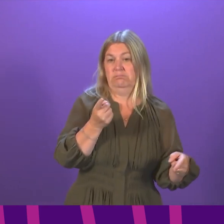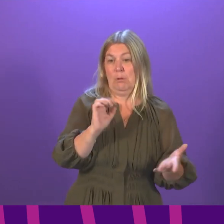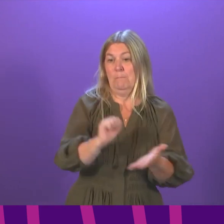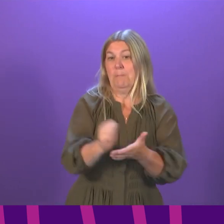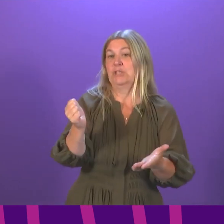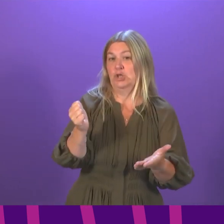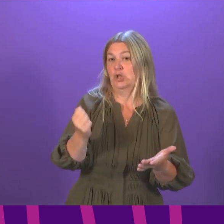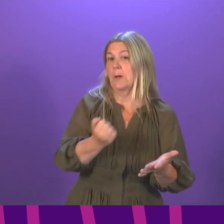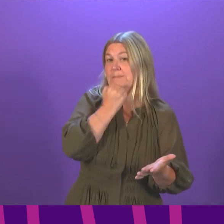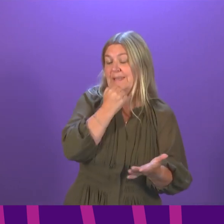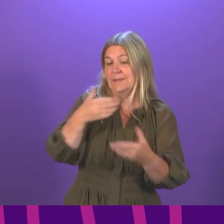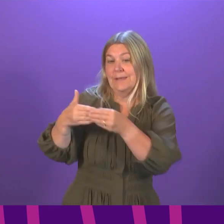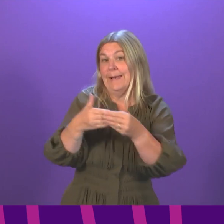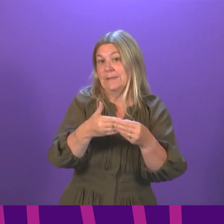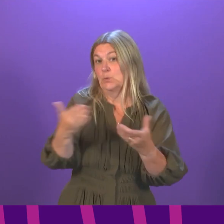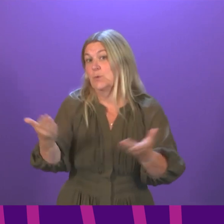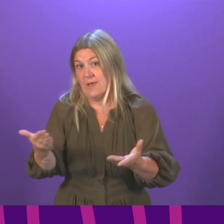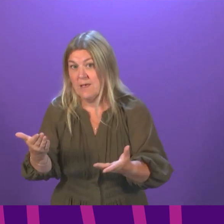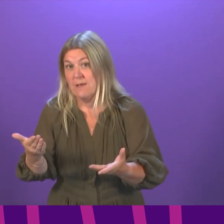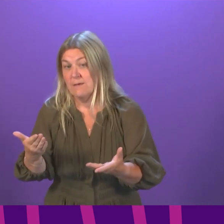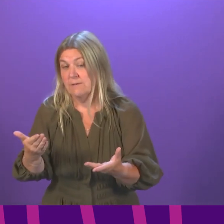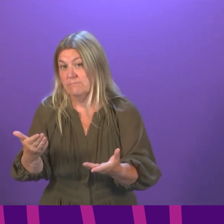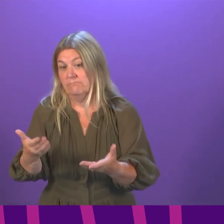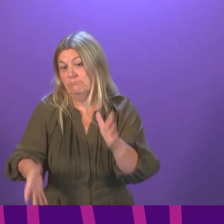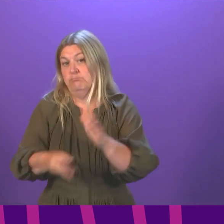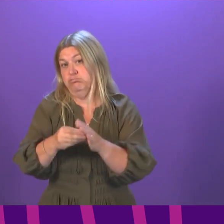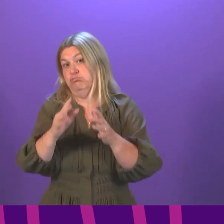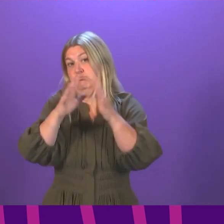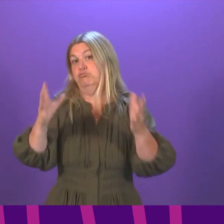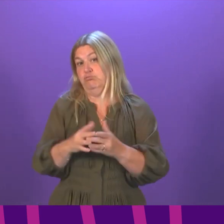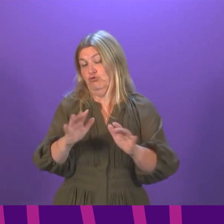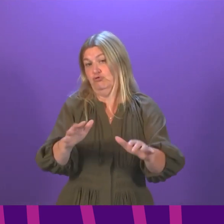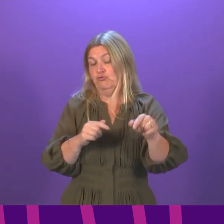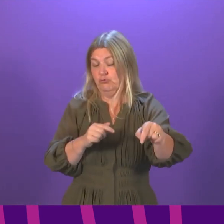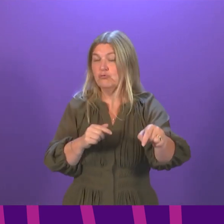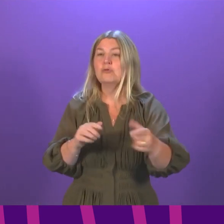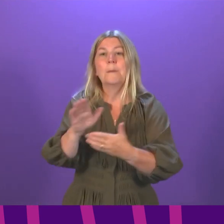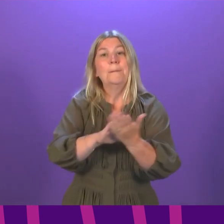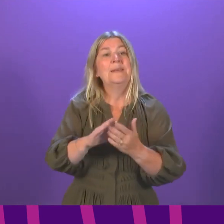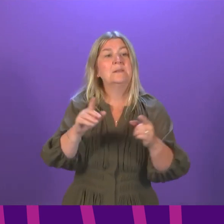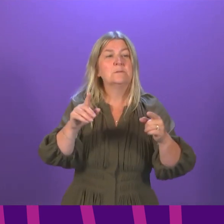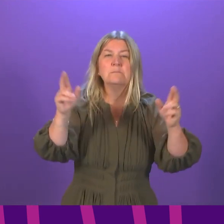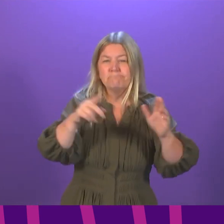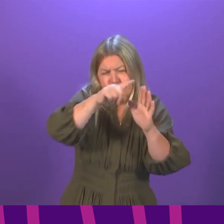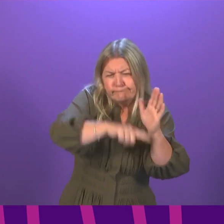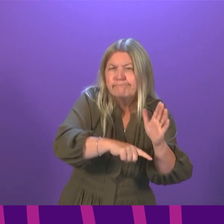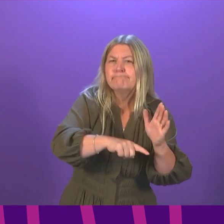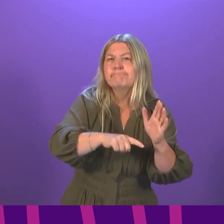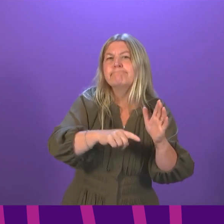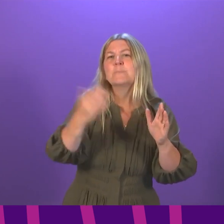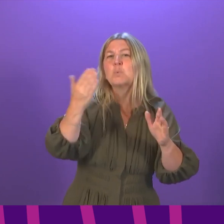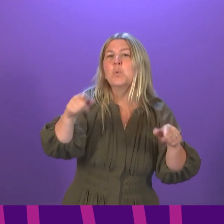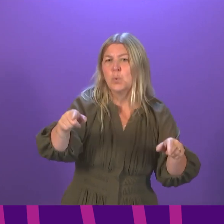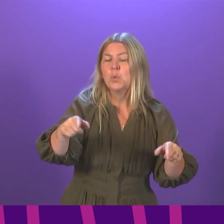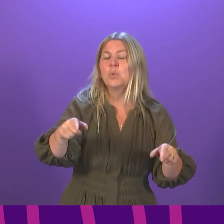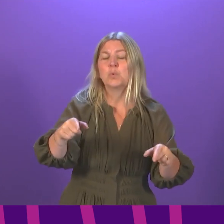We updated guidance today, setting out the expectations of mitigations that will be in place in school from the start of the term.